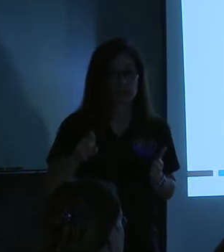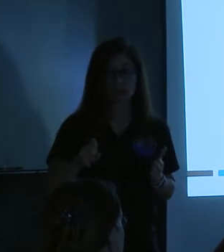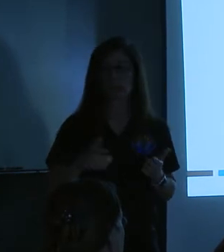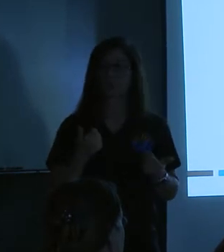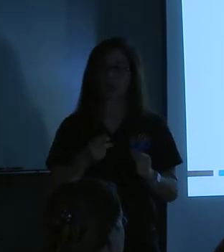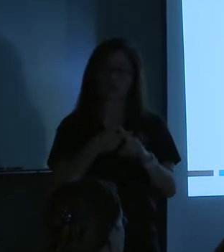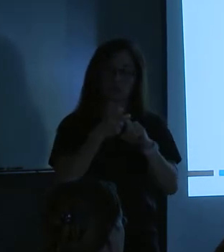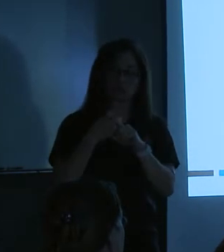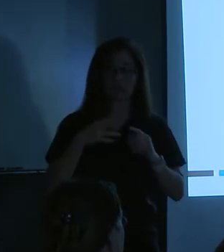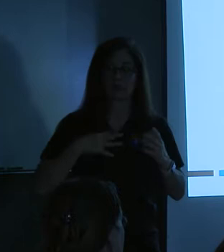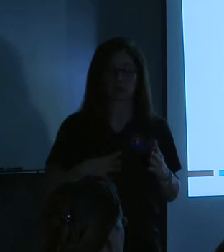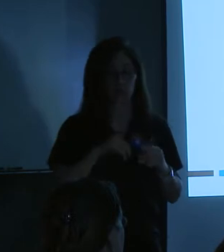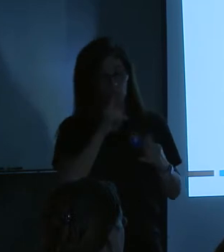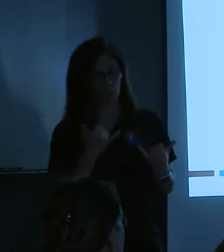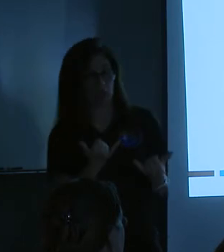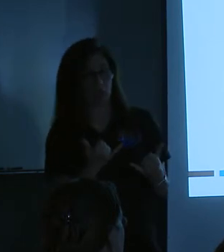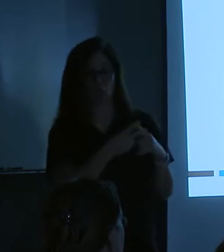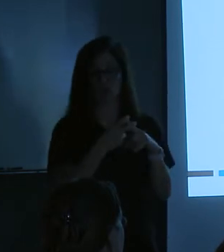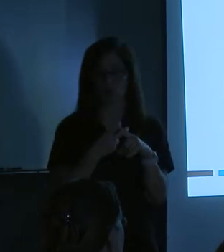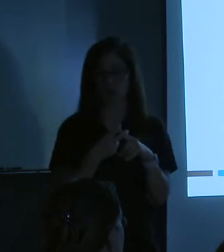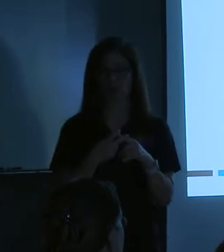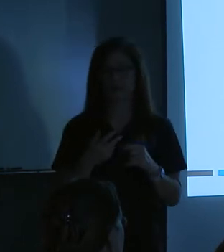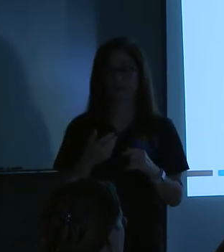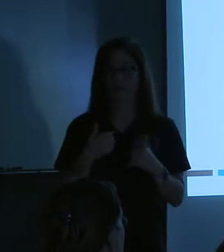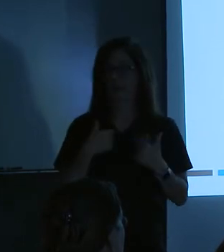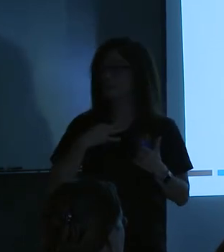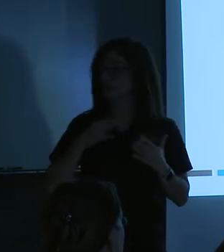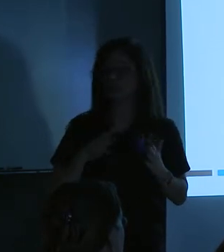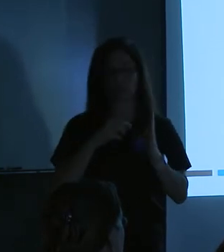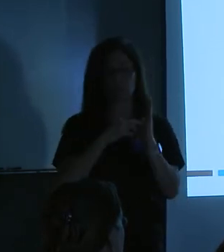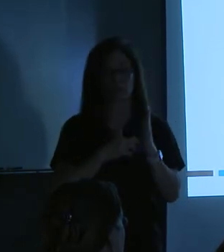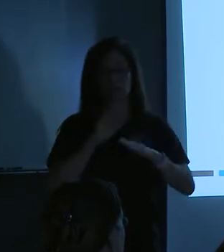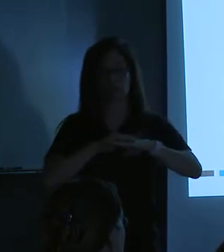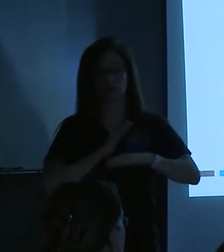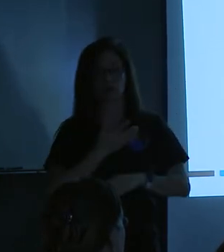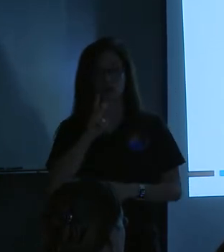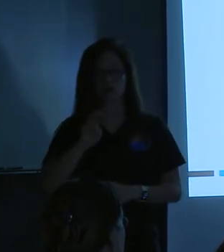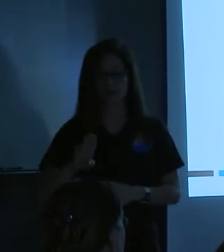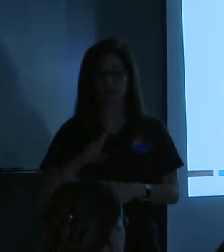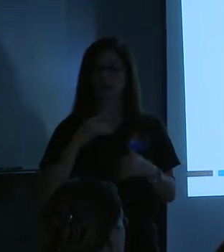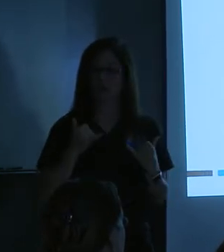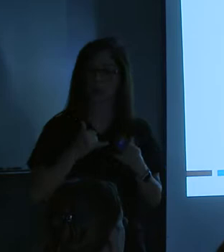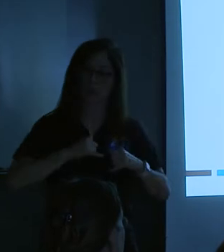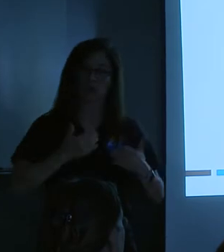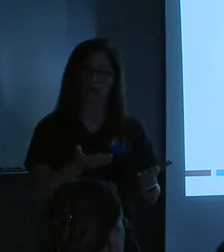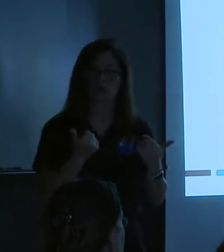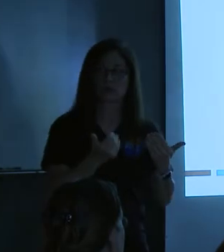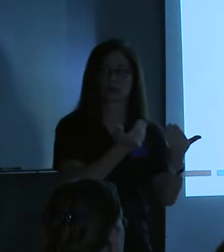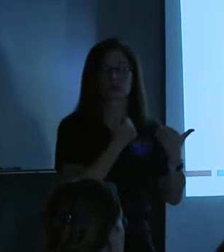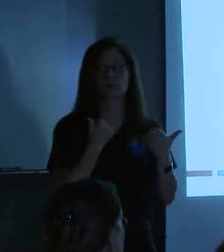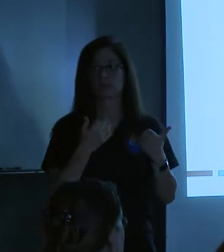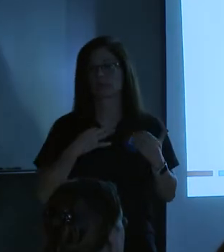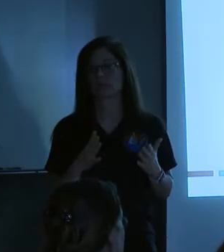start recruiting. We're doing the recruiting right now. We've got the volunteer registrations on our website. So we're actively recruiting volunteers, but